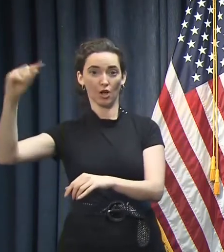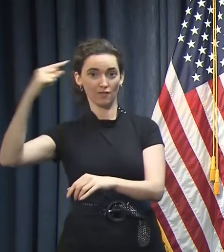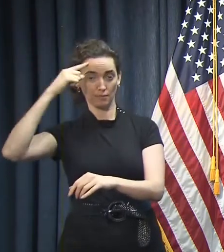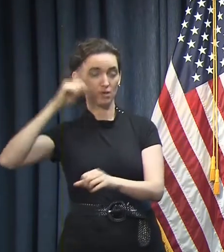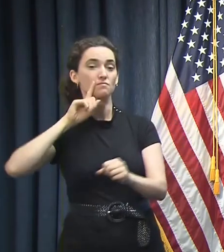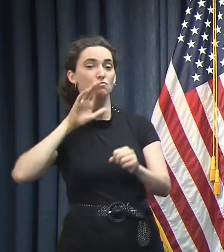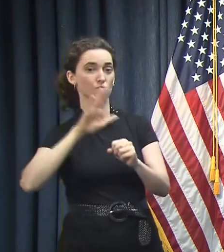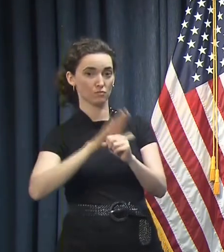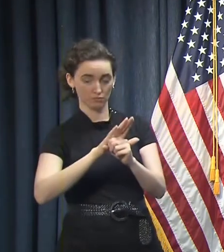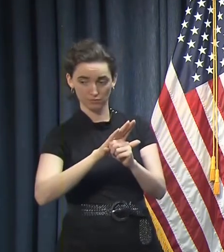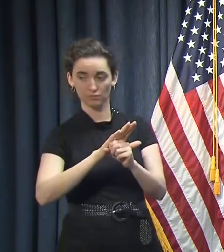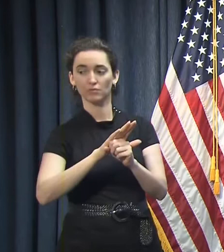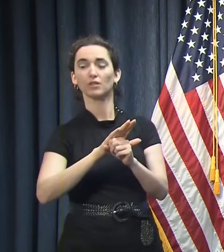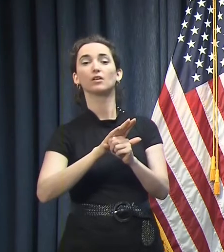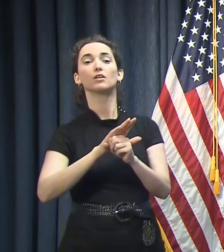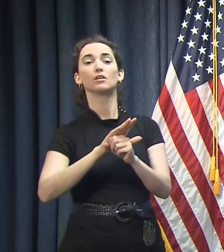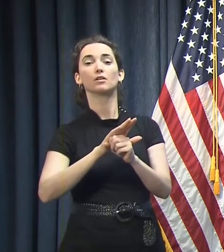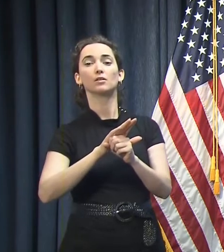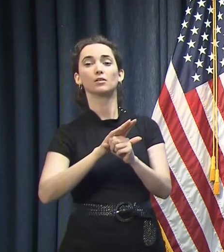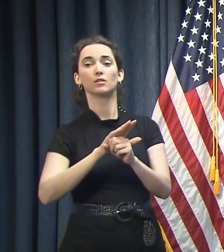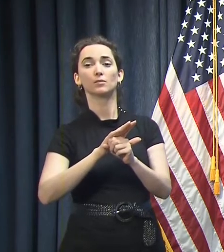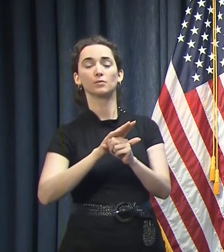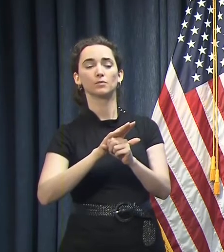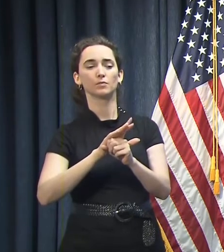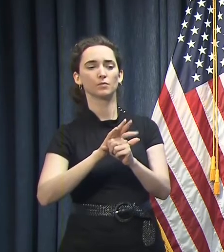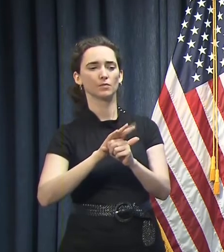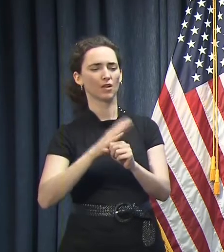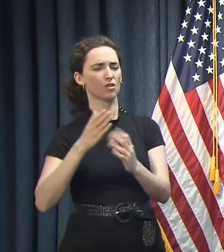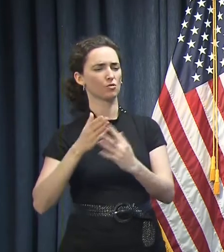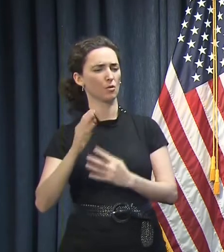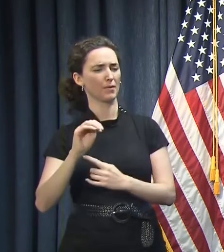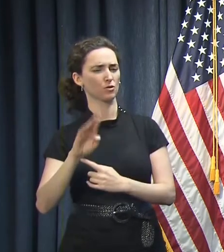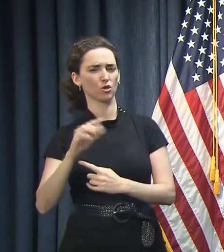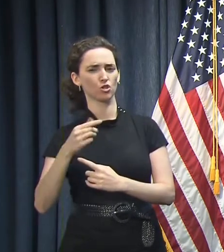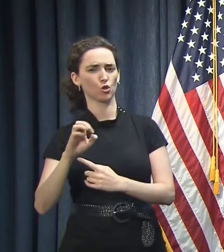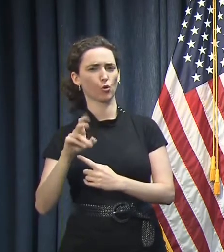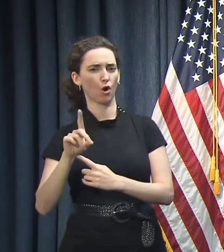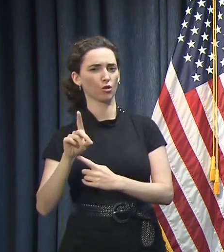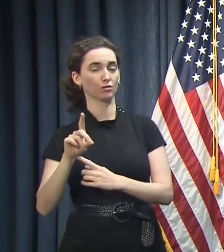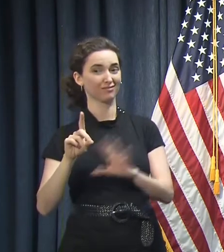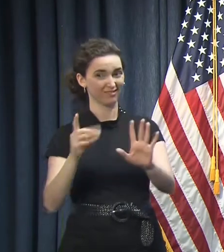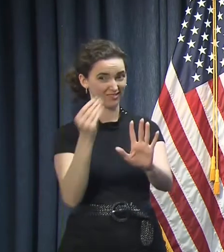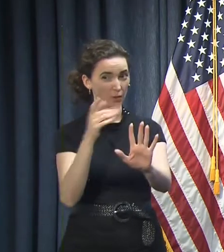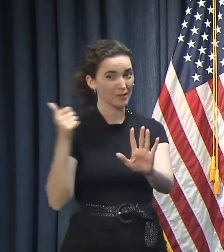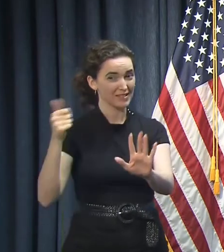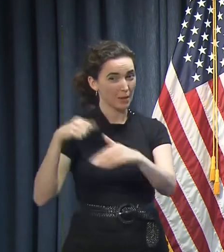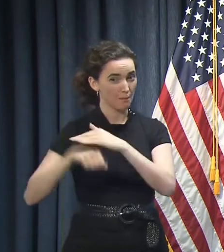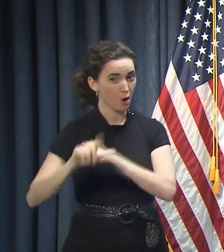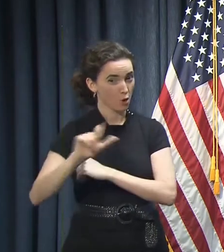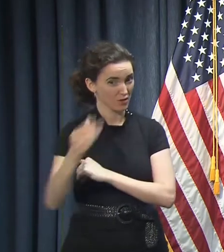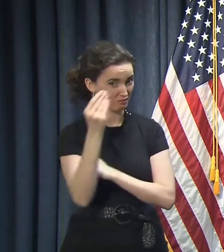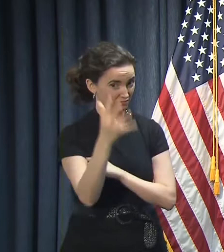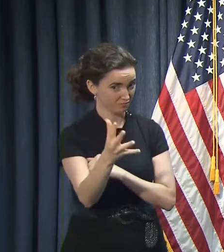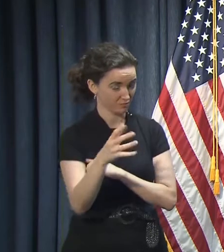Giroir – and if I haven't told you all this, he is a Louisiana native, by the way